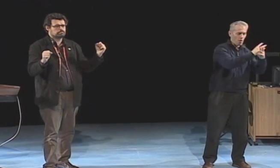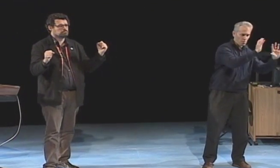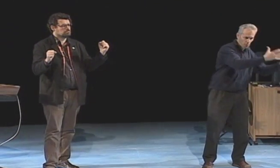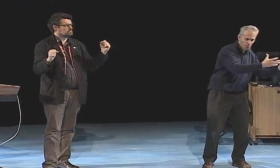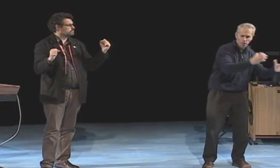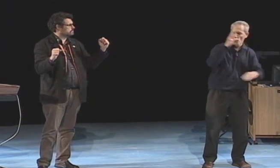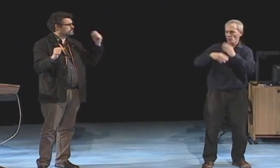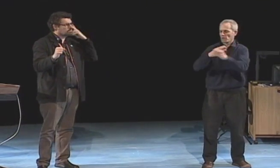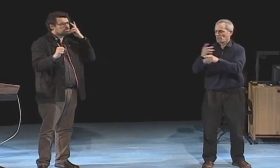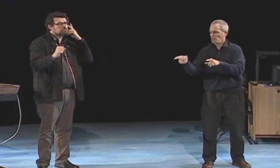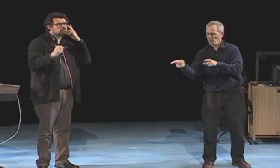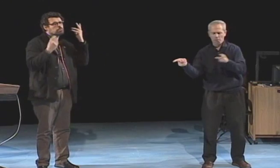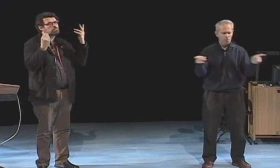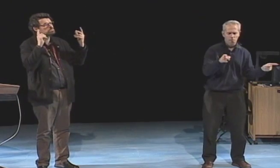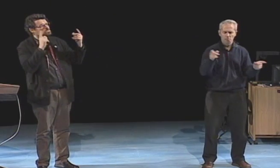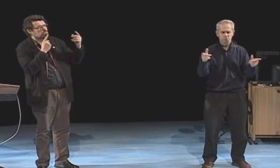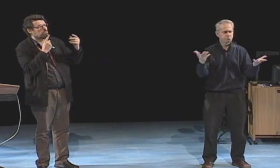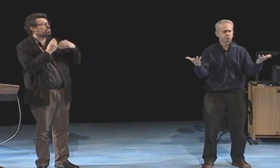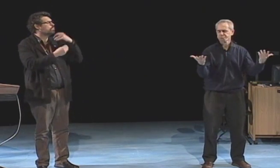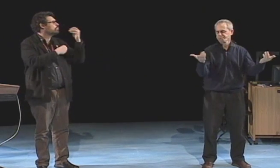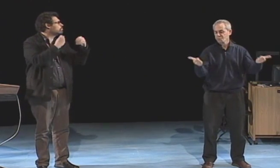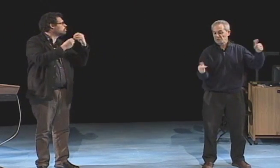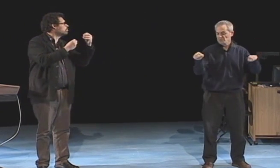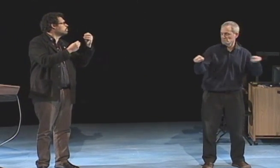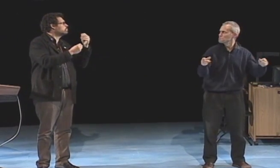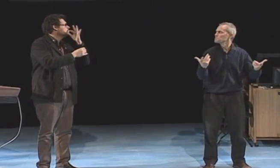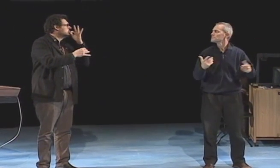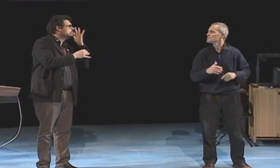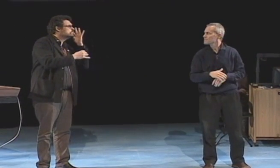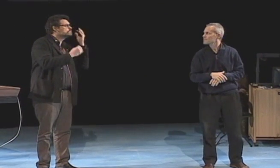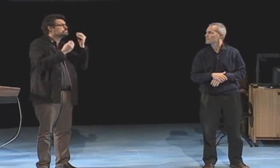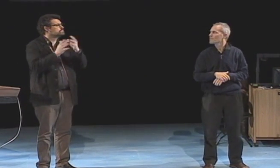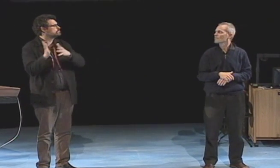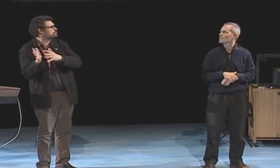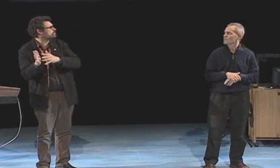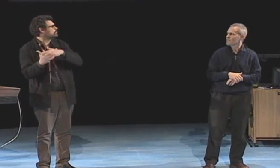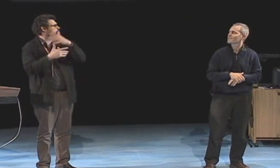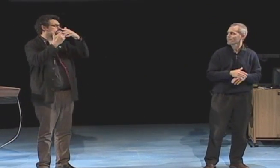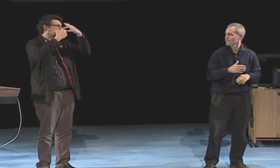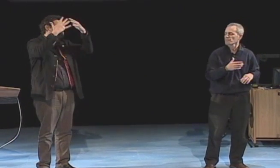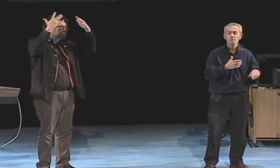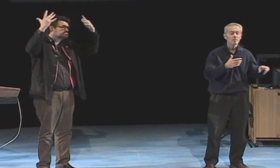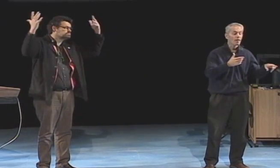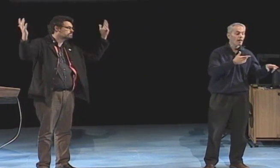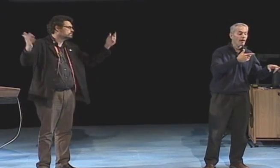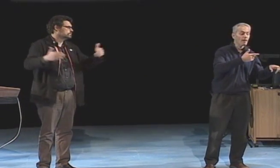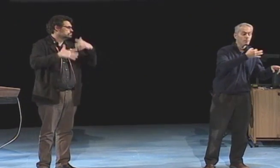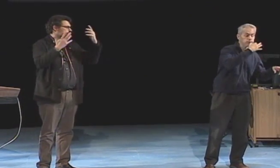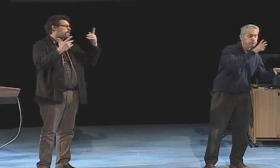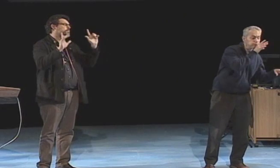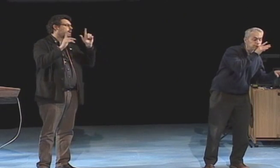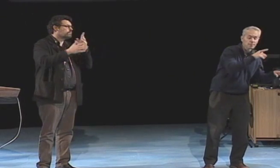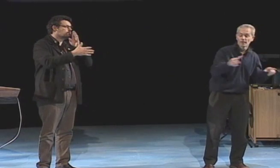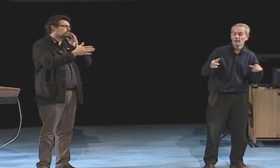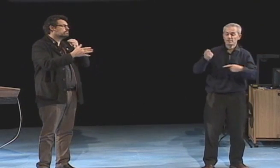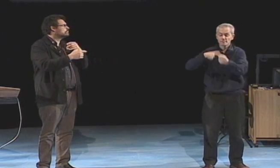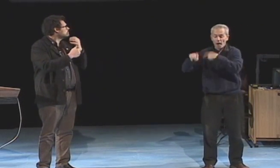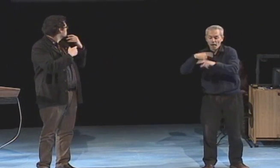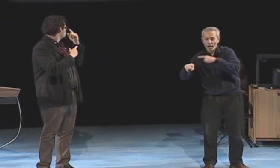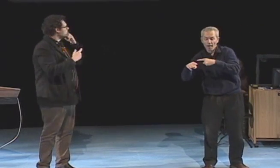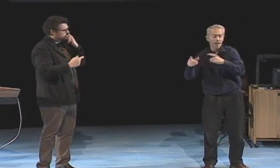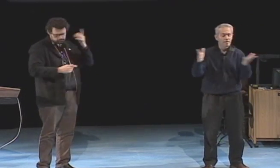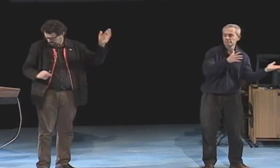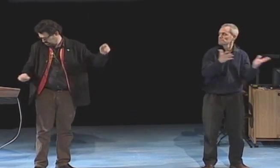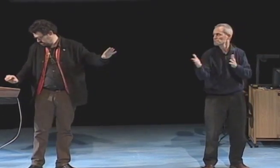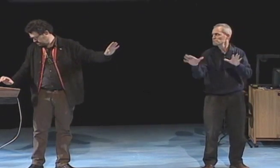held within one space and the tension between the two